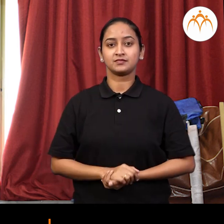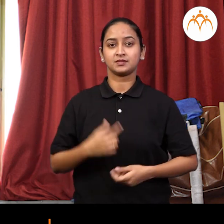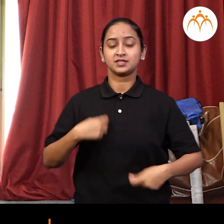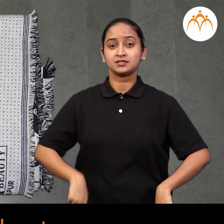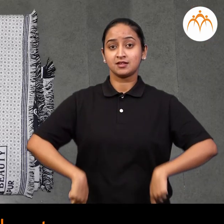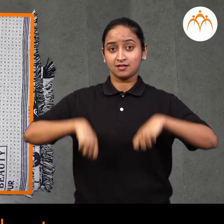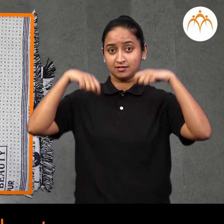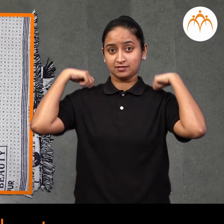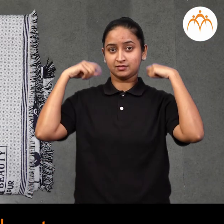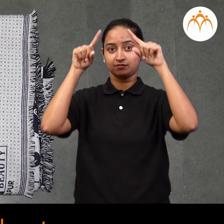Bed sheet.